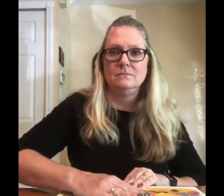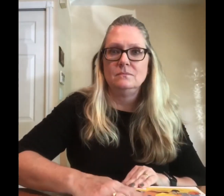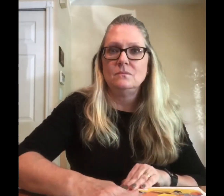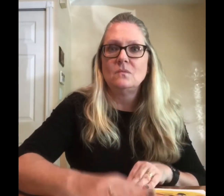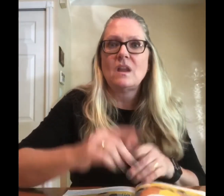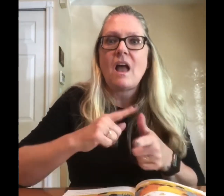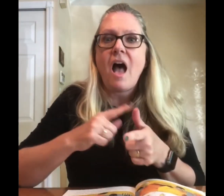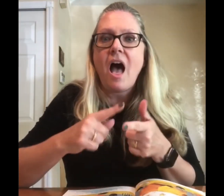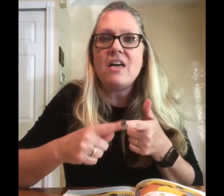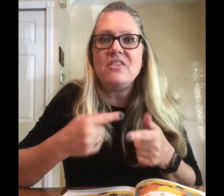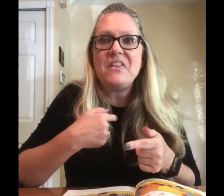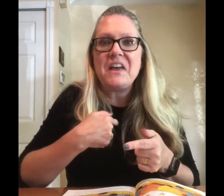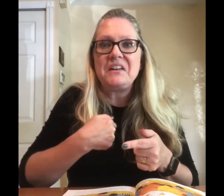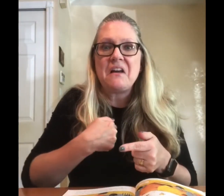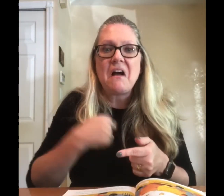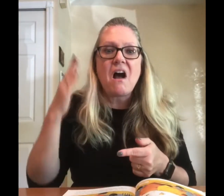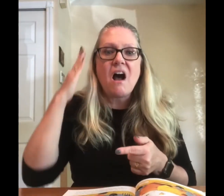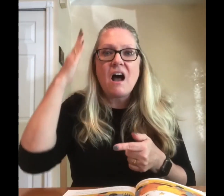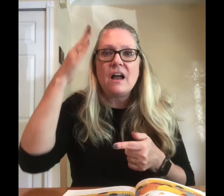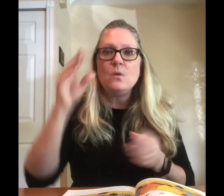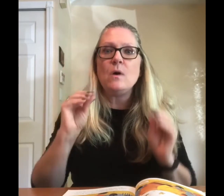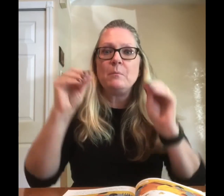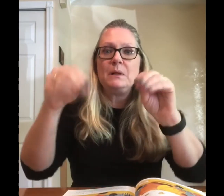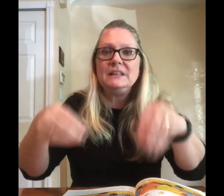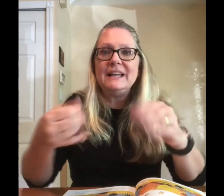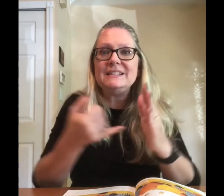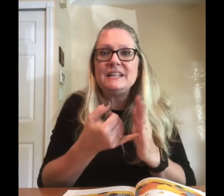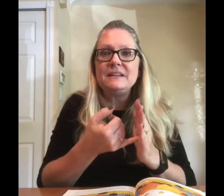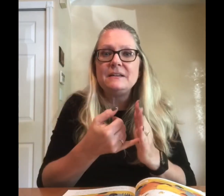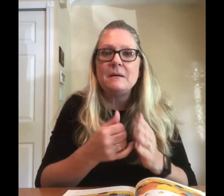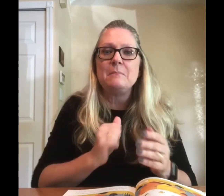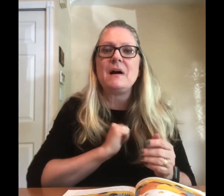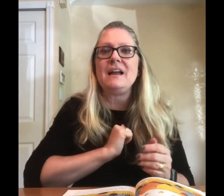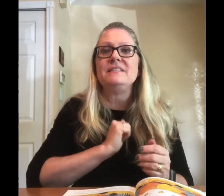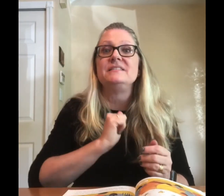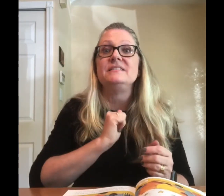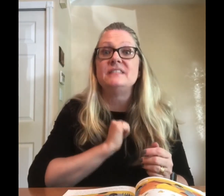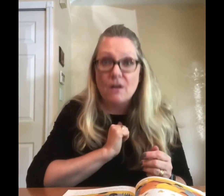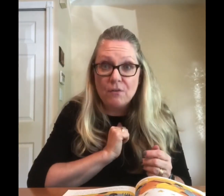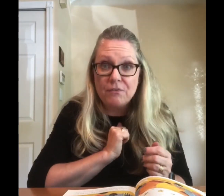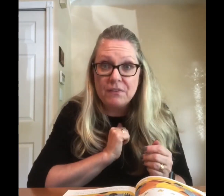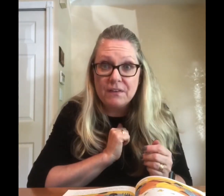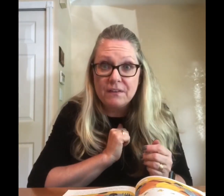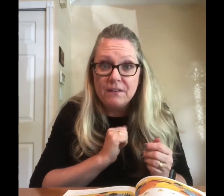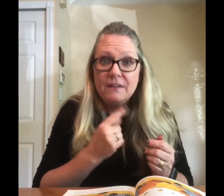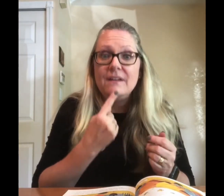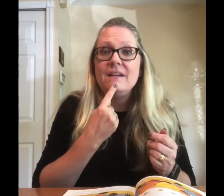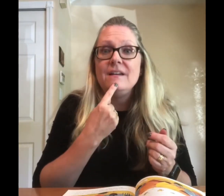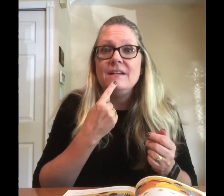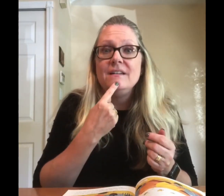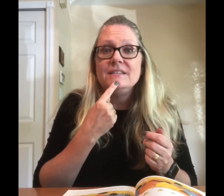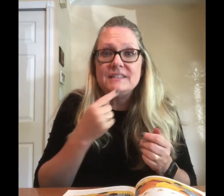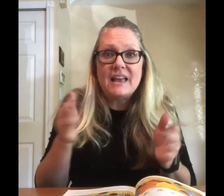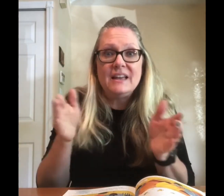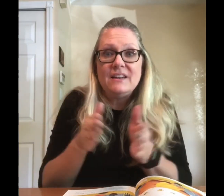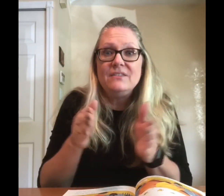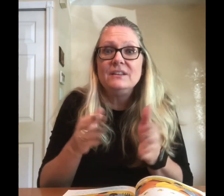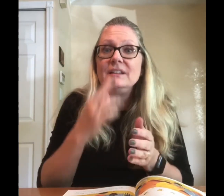Then I will plant it myself said the Little